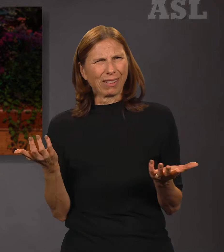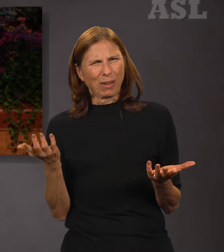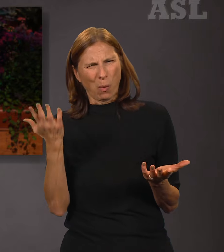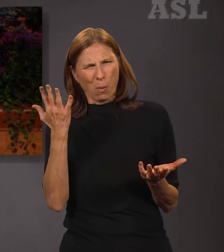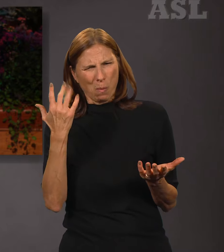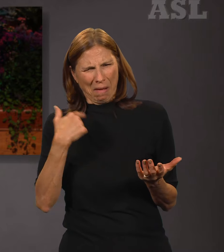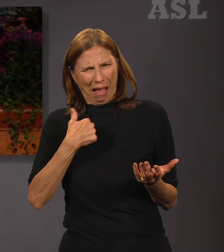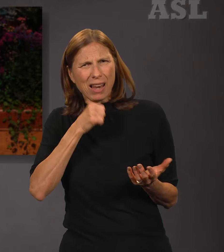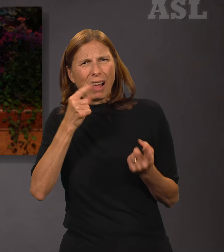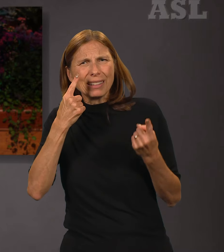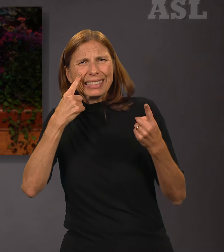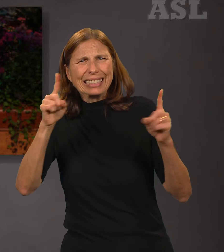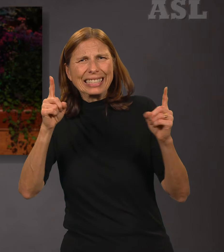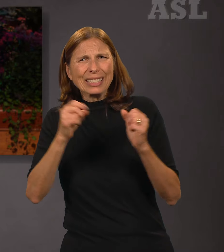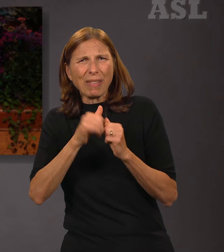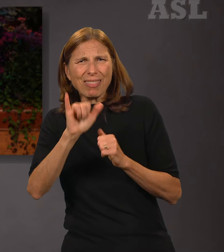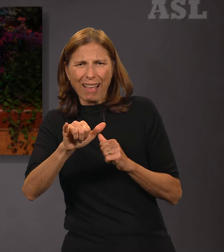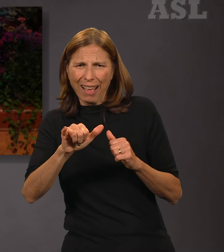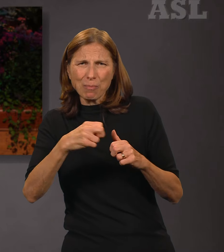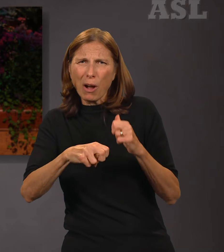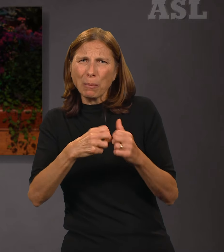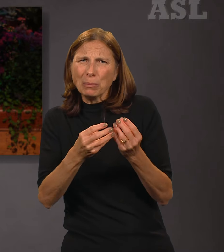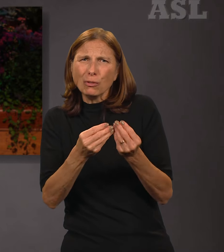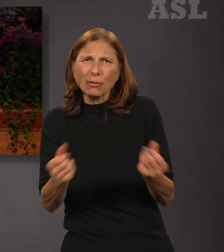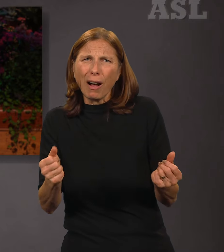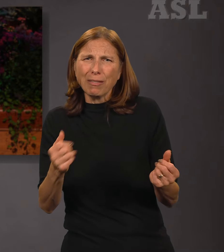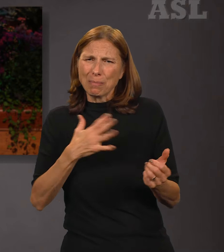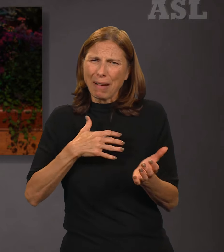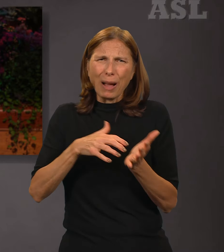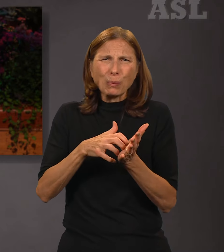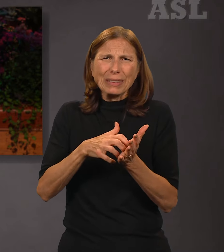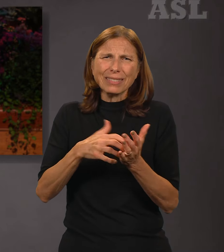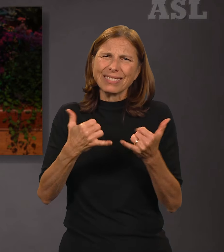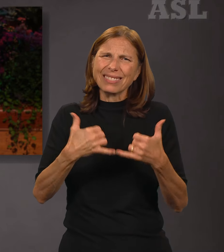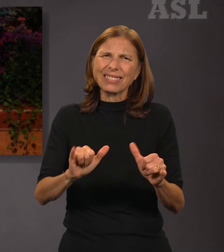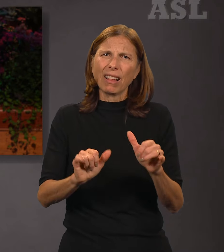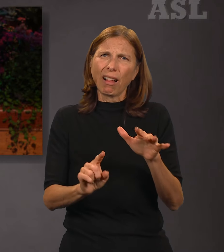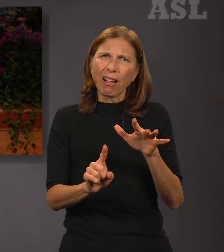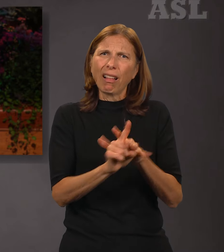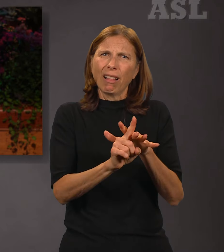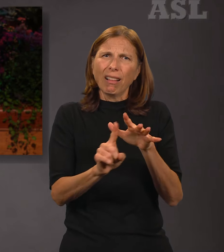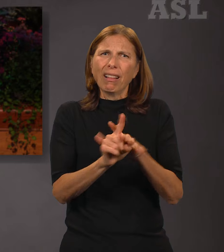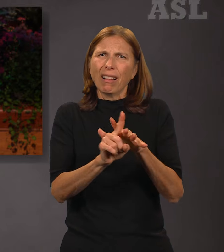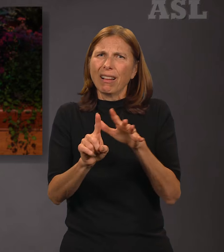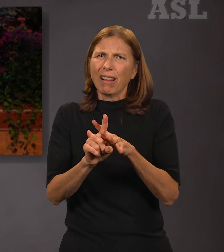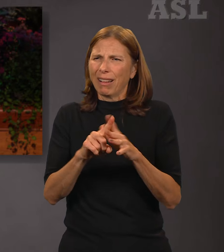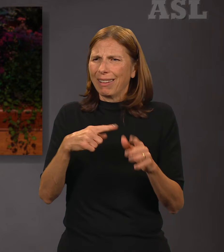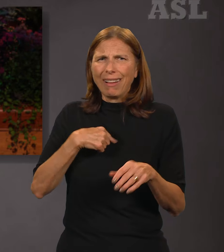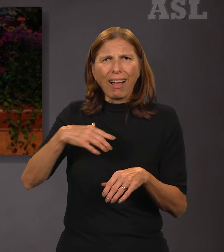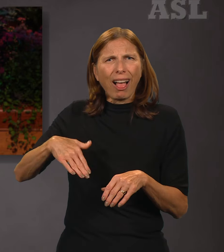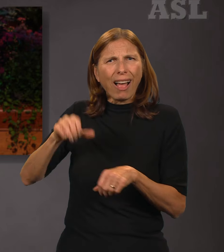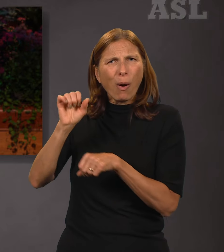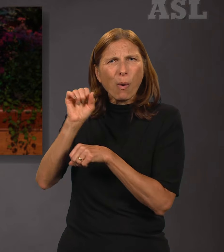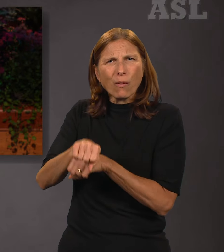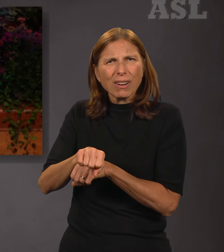Did I not truly overcome my weakness? I have learned over time that I am not necessarily defective.